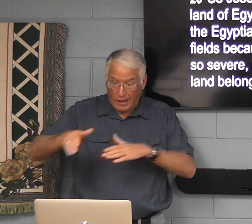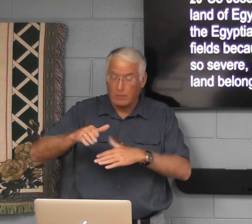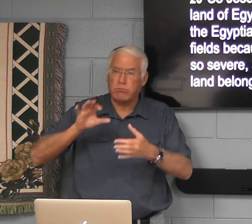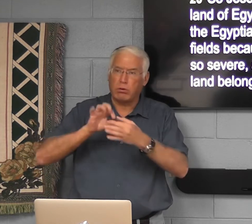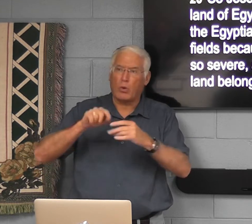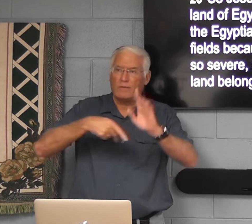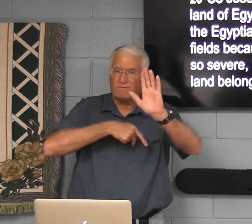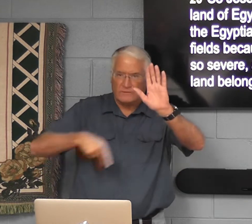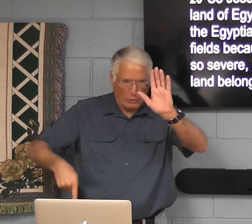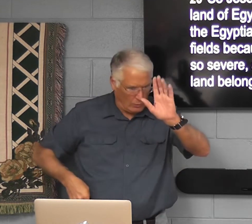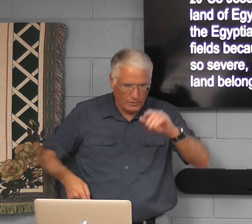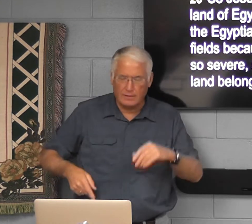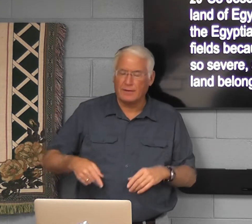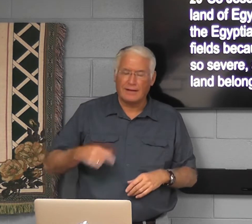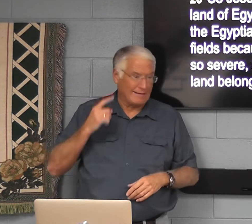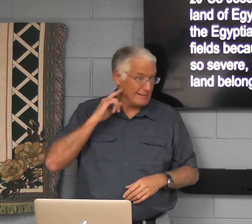all of land belonged to Pharaoh.